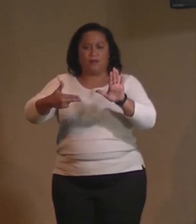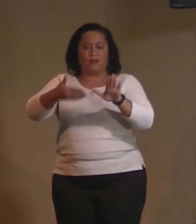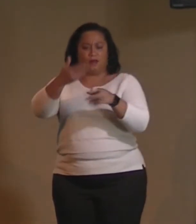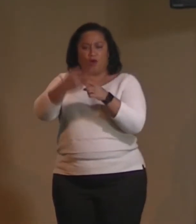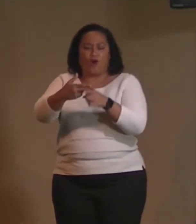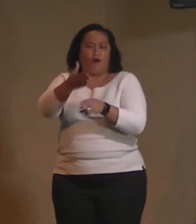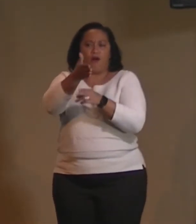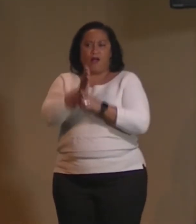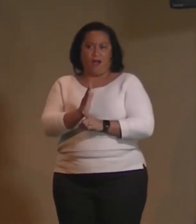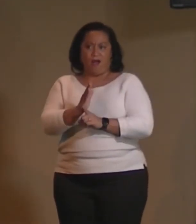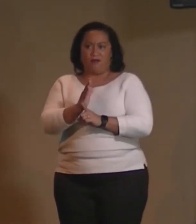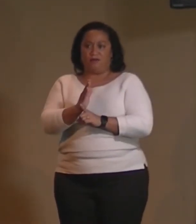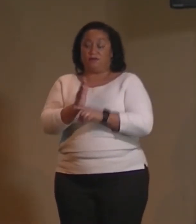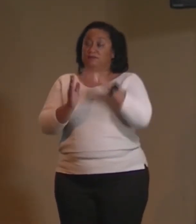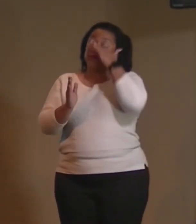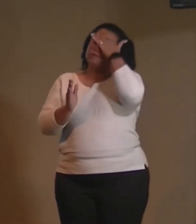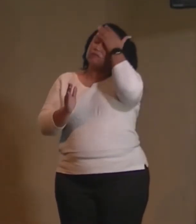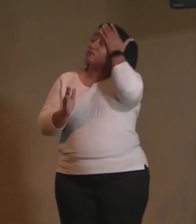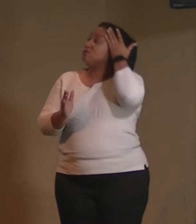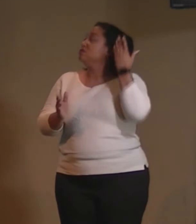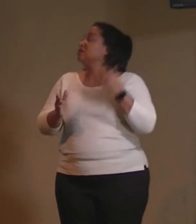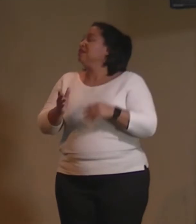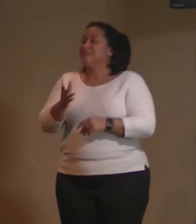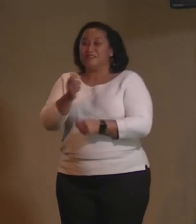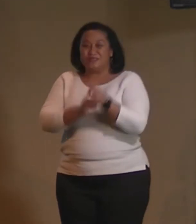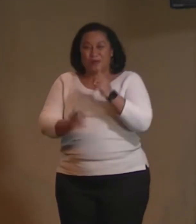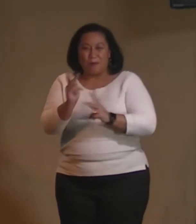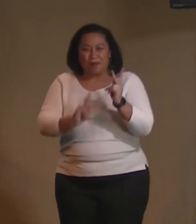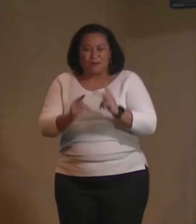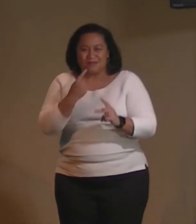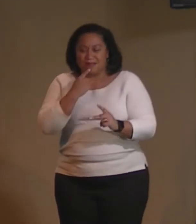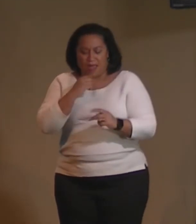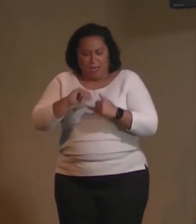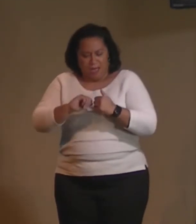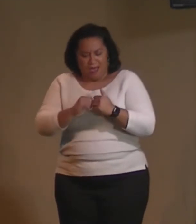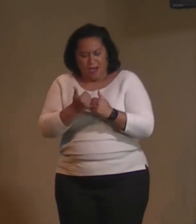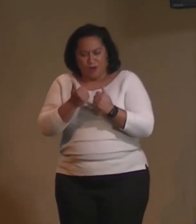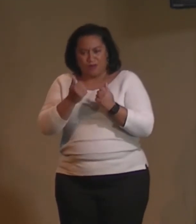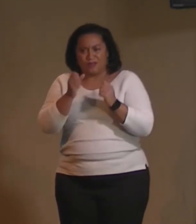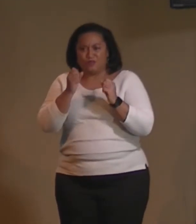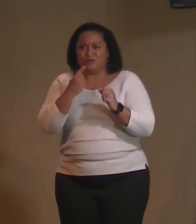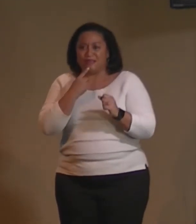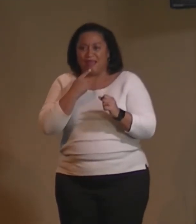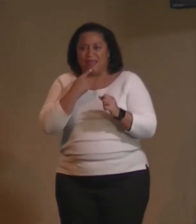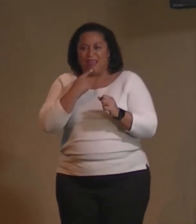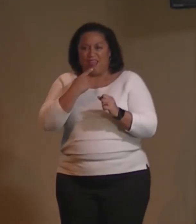And there are some who say, well how can you call God a thing and it's an it?